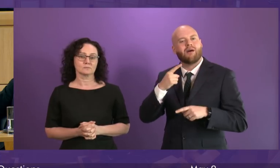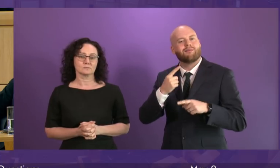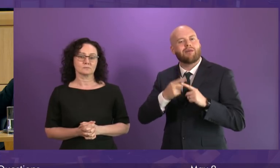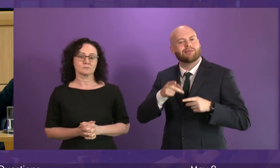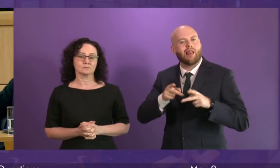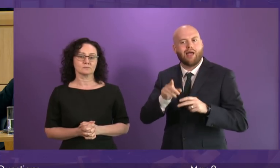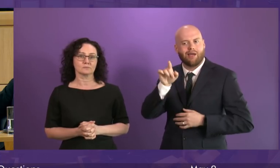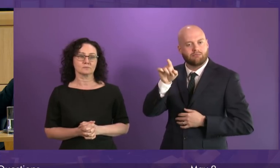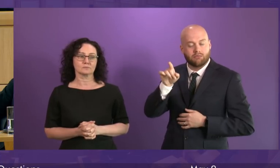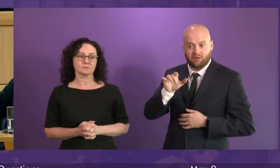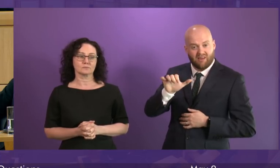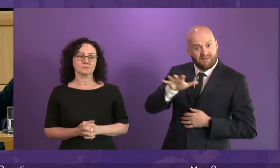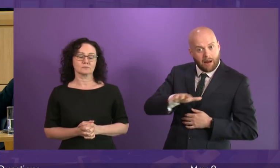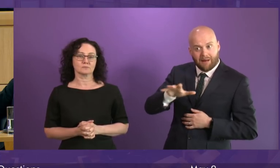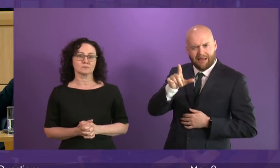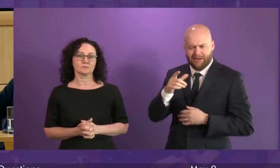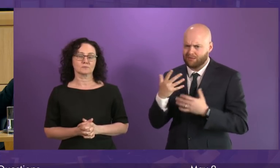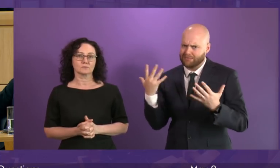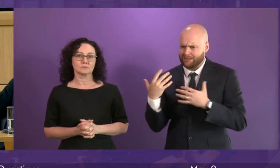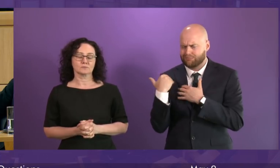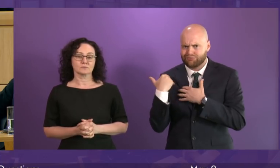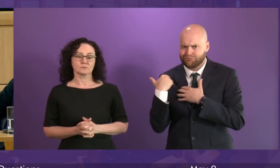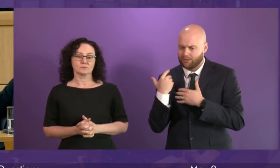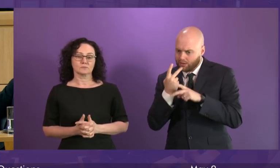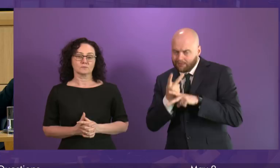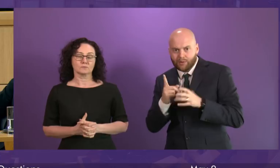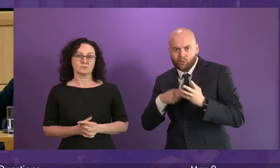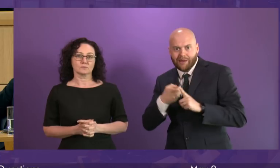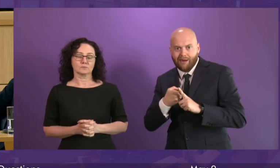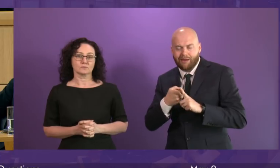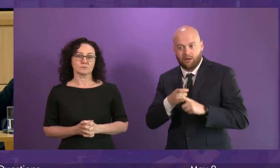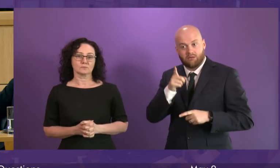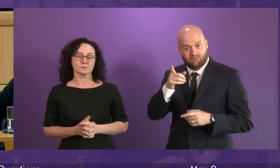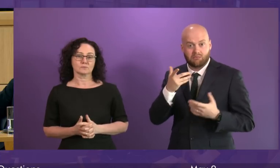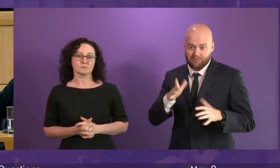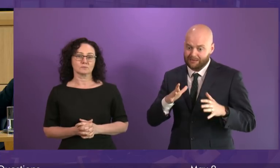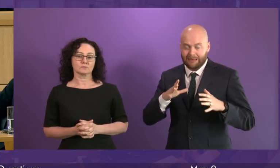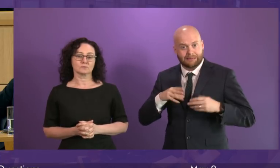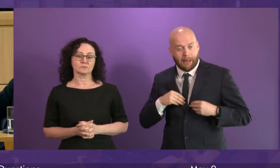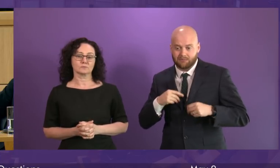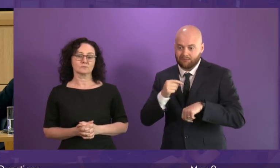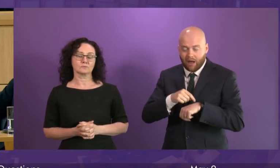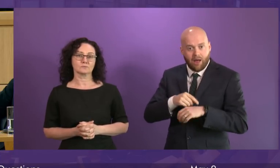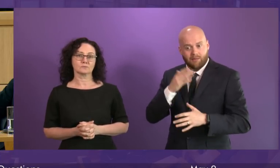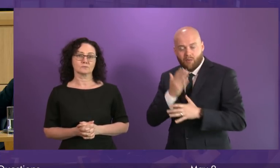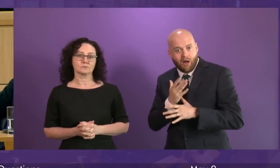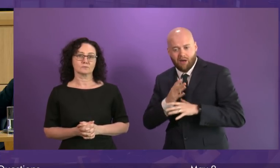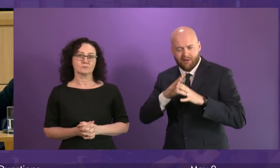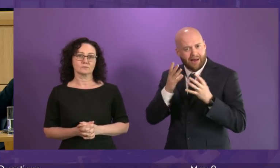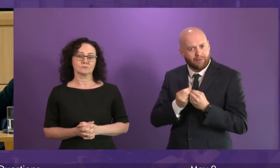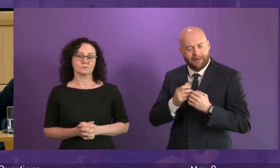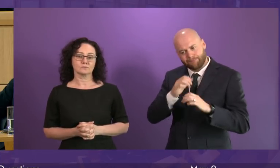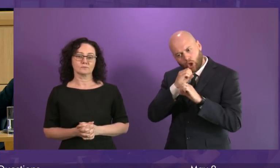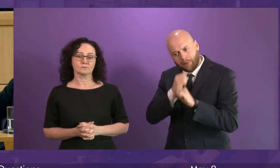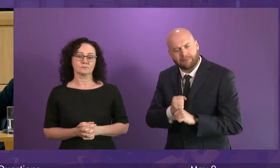borne the huge responsibility of protecting the UK. They have accepted the sacrifice and commitment inherent in this duty. Their professionalism has never